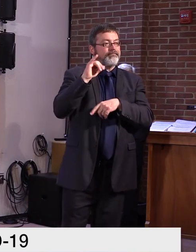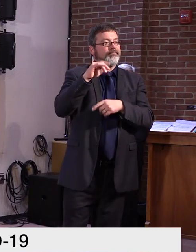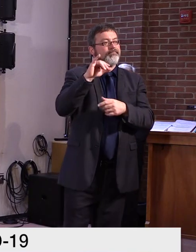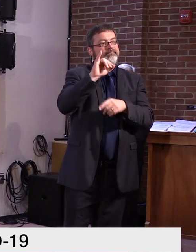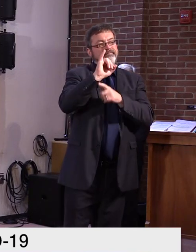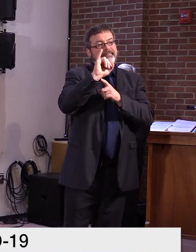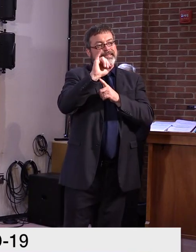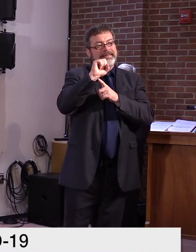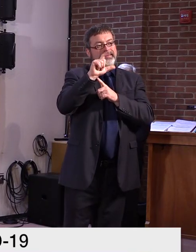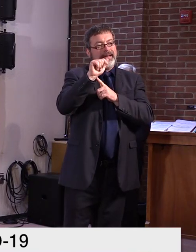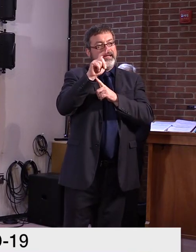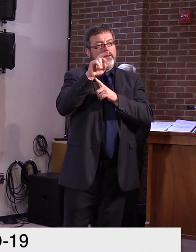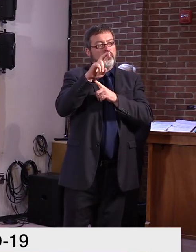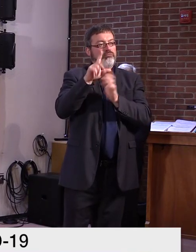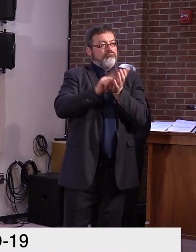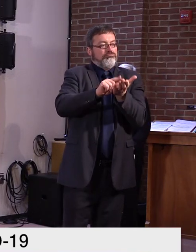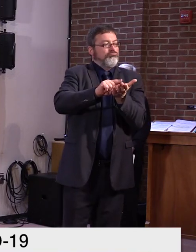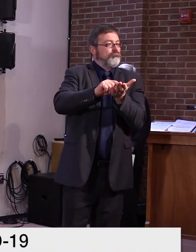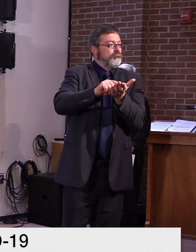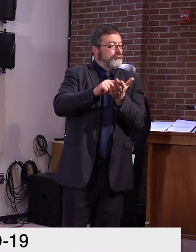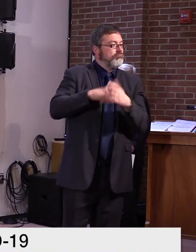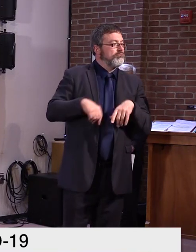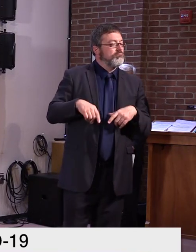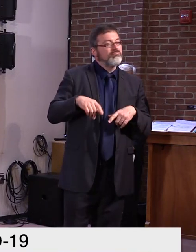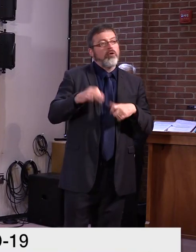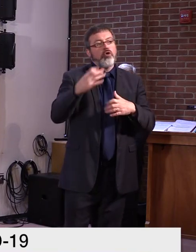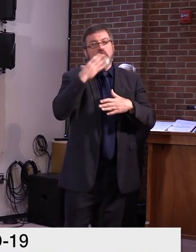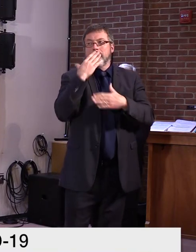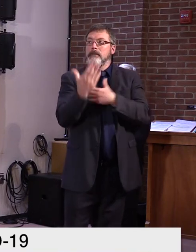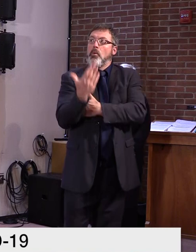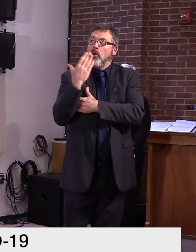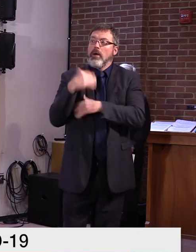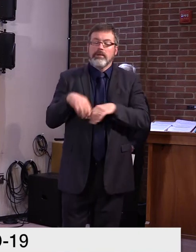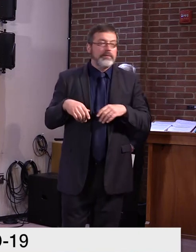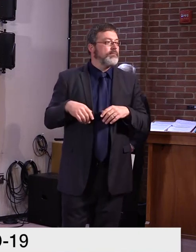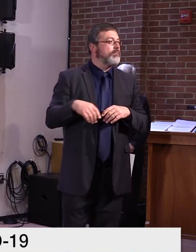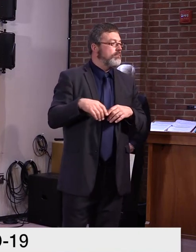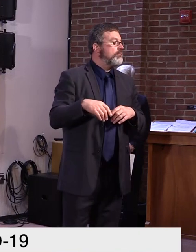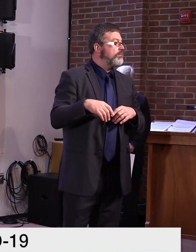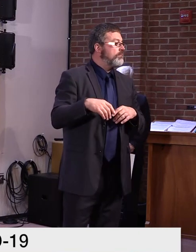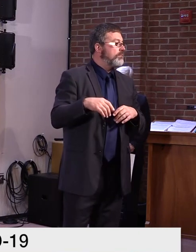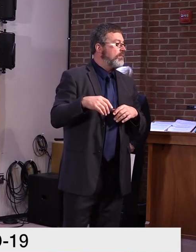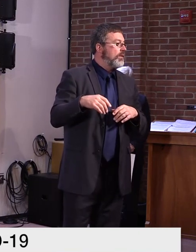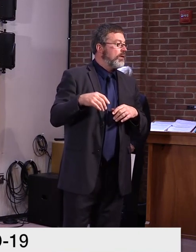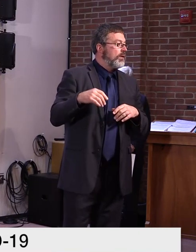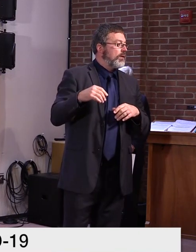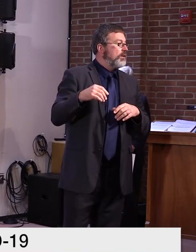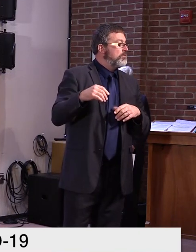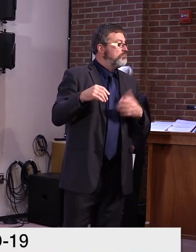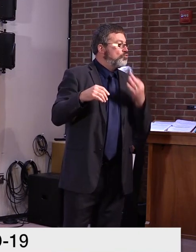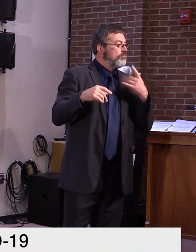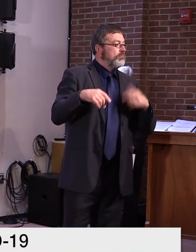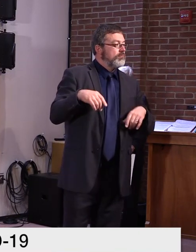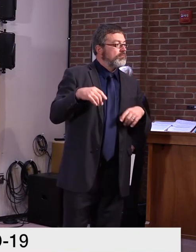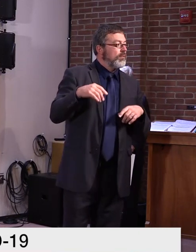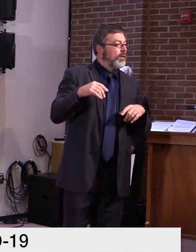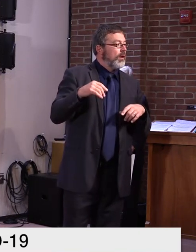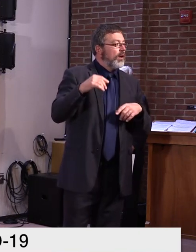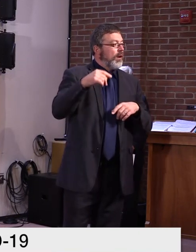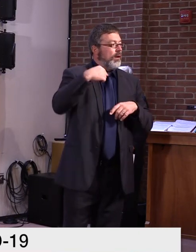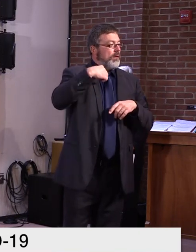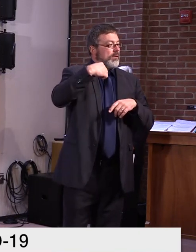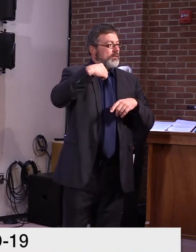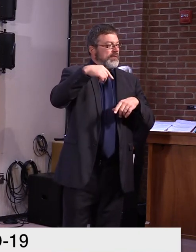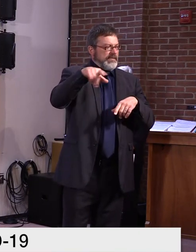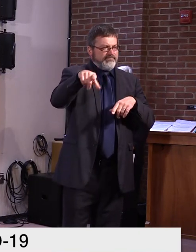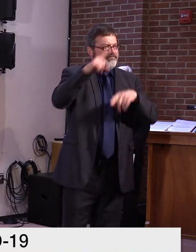Good morning. Thanks Rebecca. Uh, I was, was wondering, uh, if I had to put you correctly and I got on a couple minutes late,